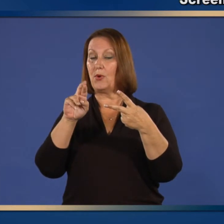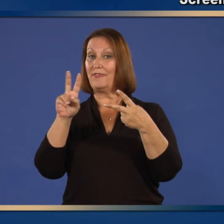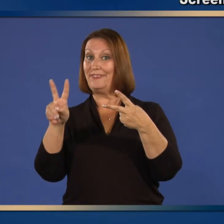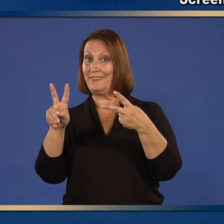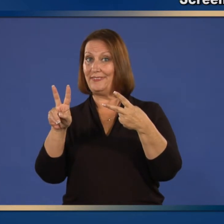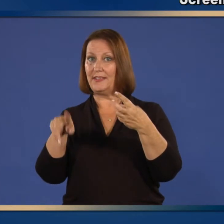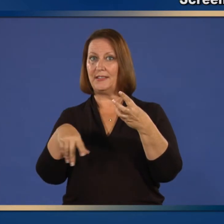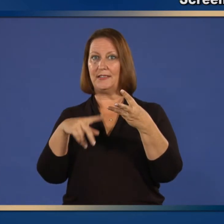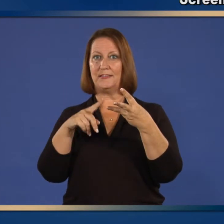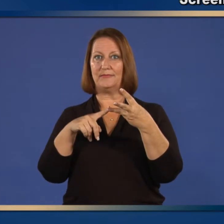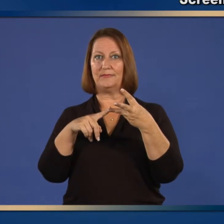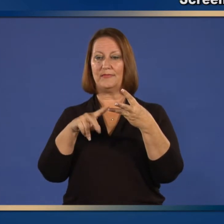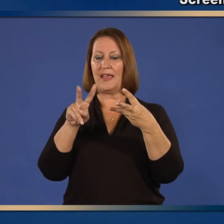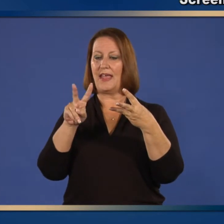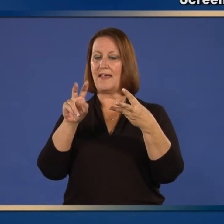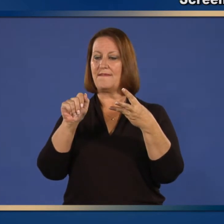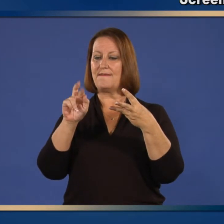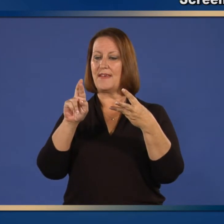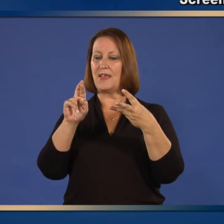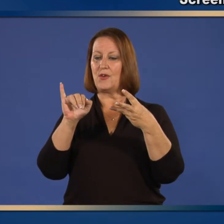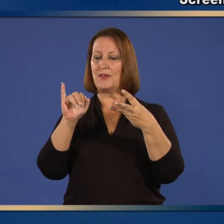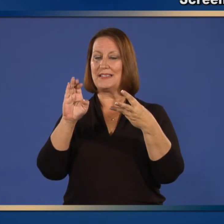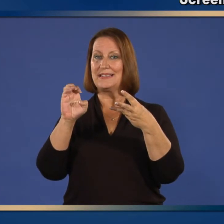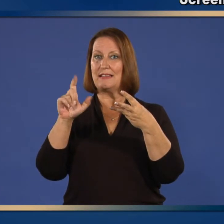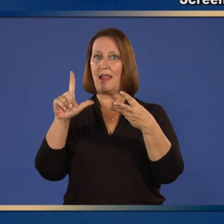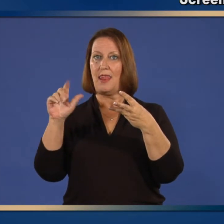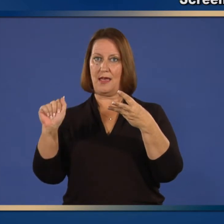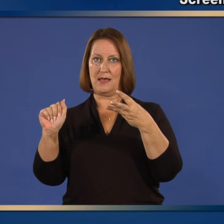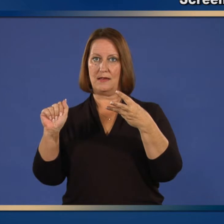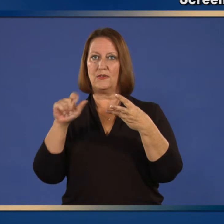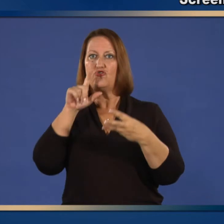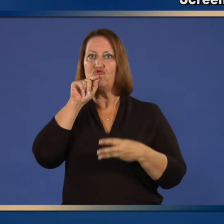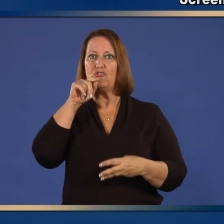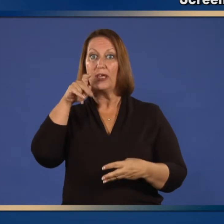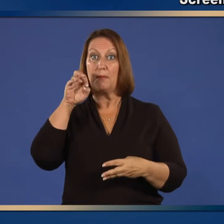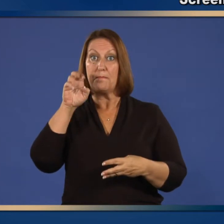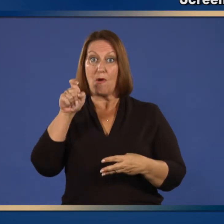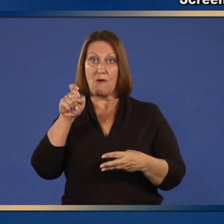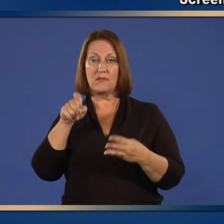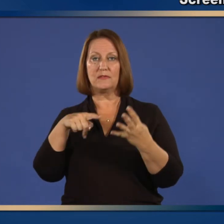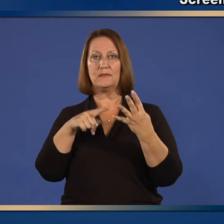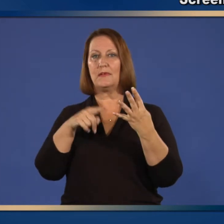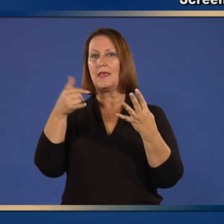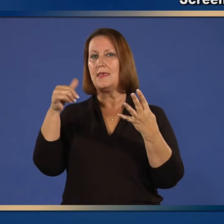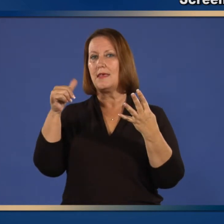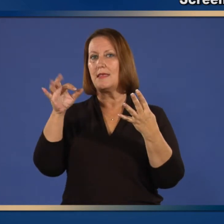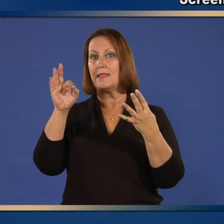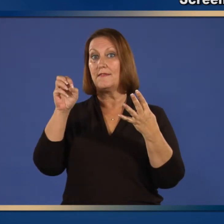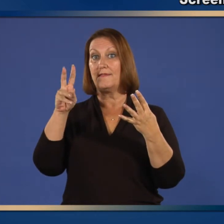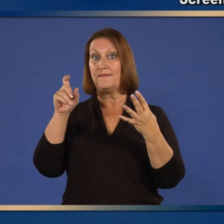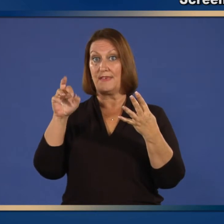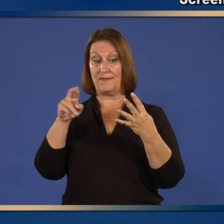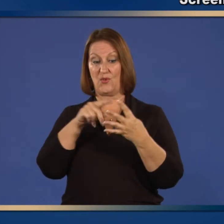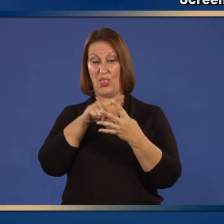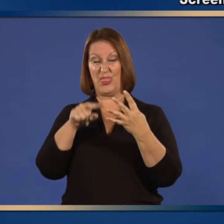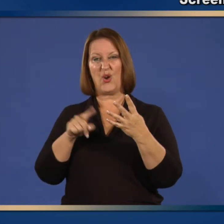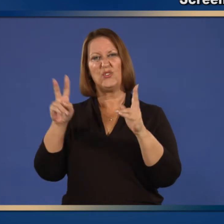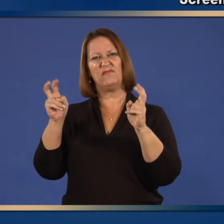MMRV, varicella, or yellow fever,